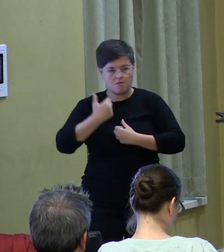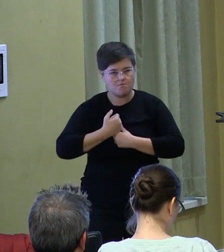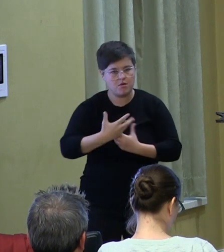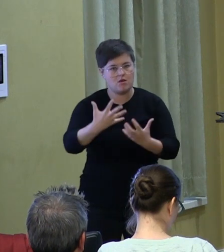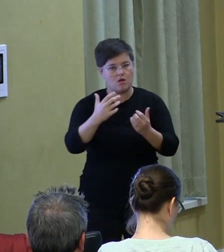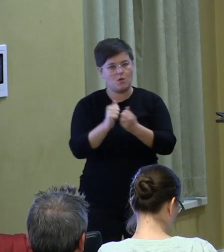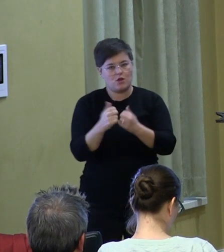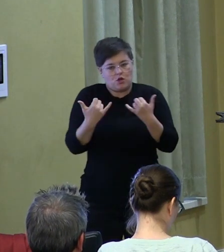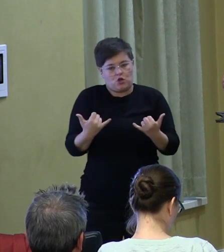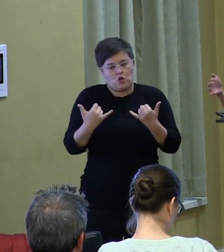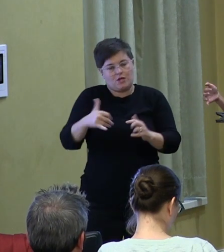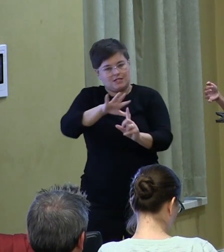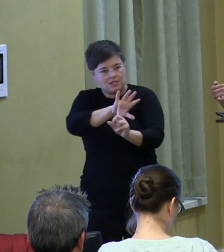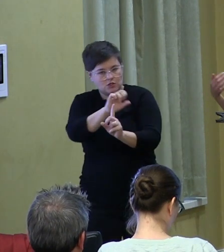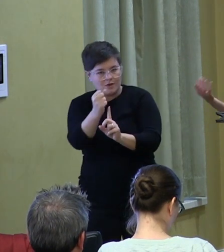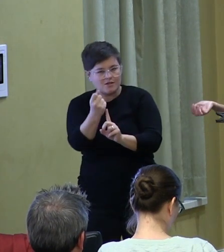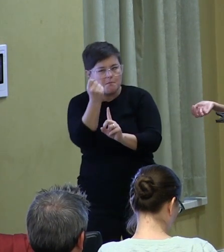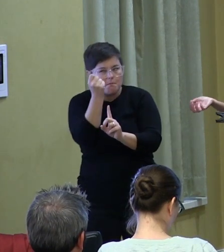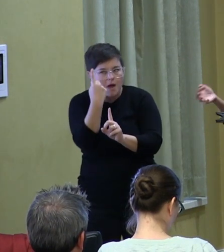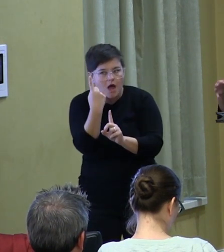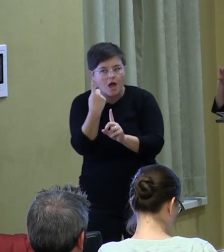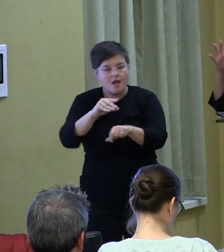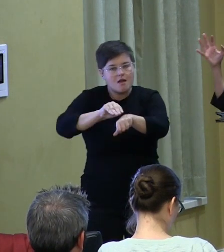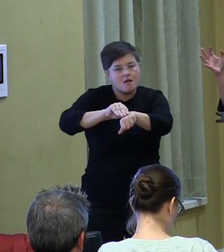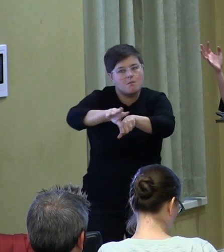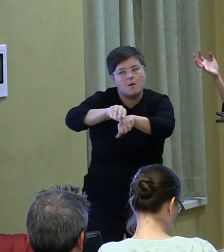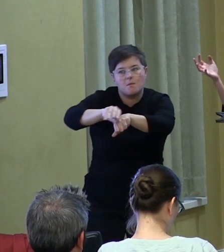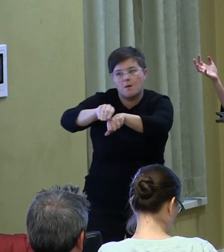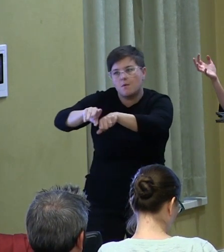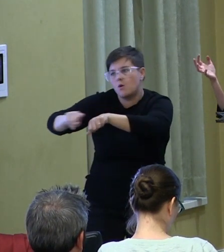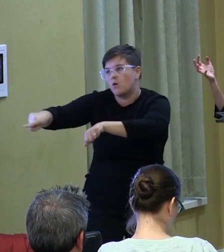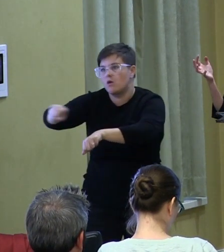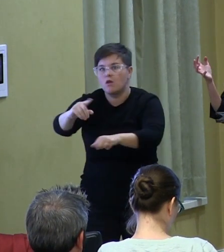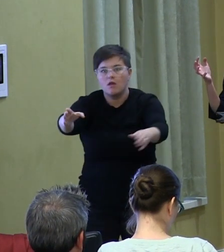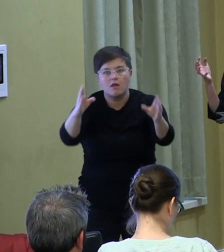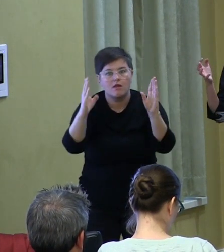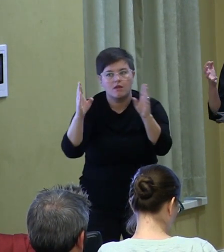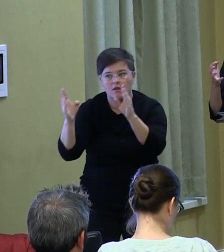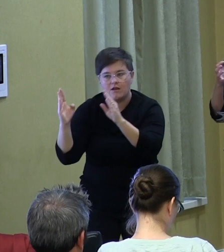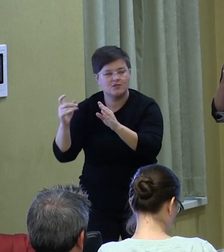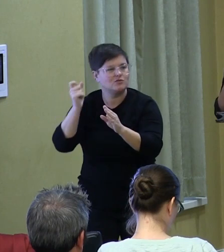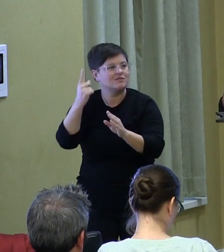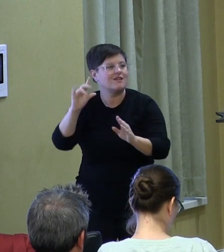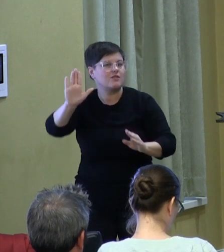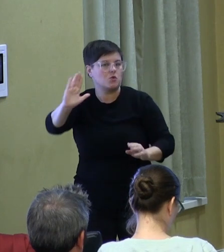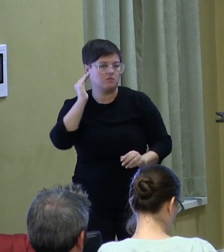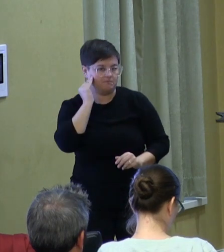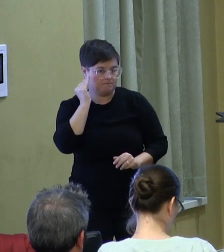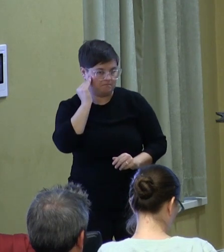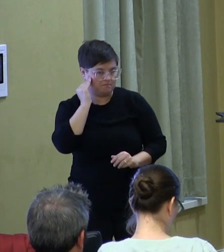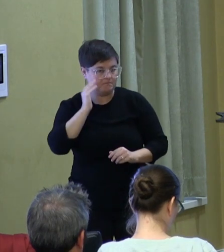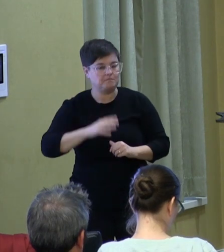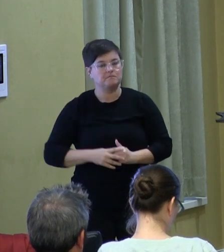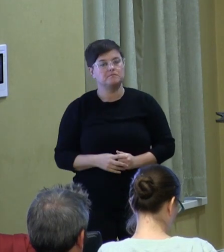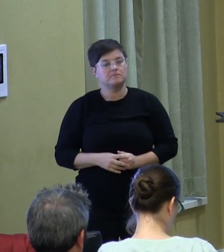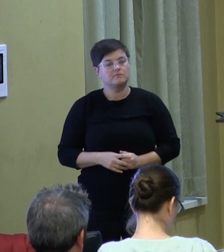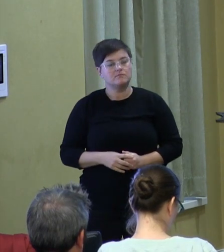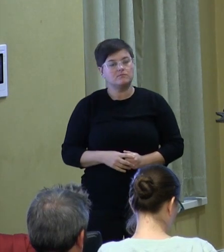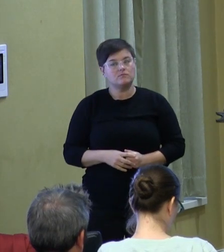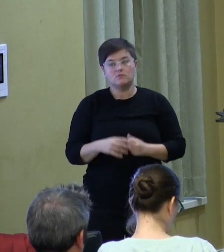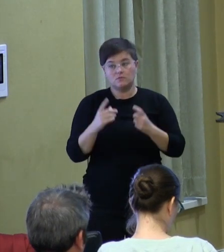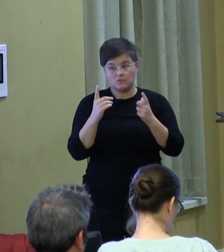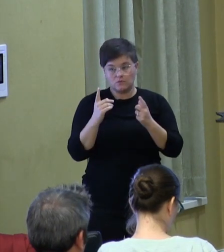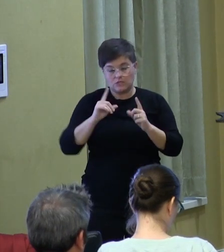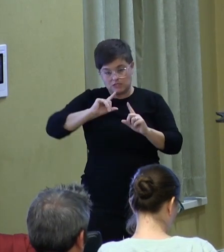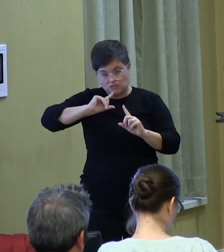current state of affairs, but you're helping others to see the problems, kind of consciousness raising, if you will. Then you're putting